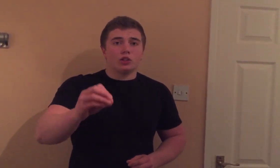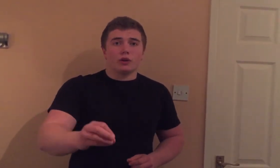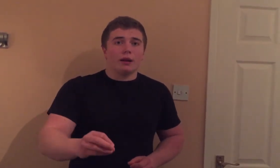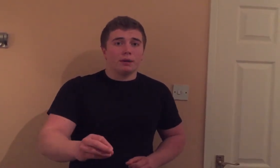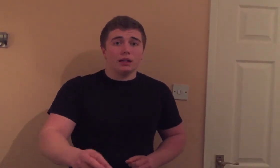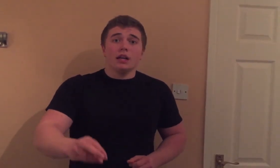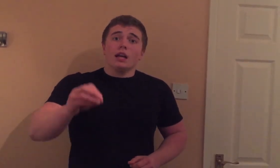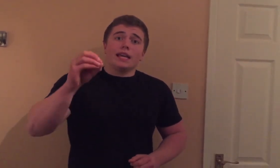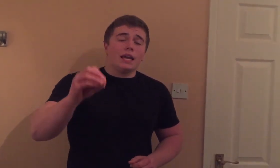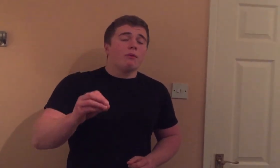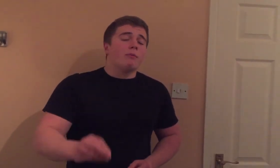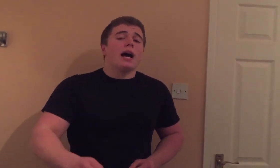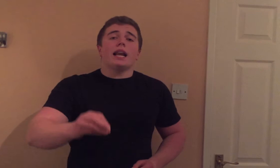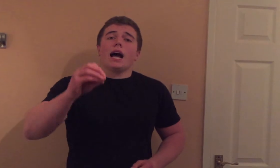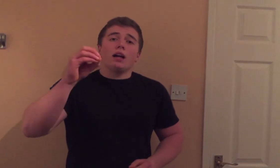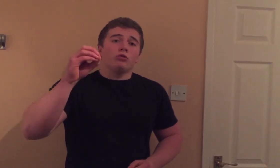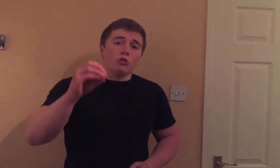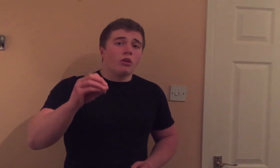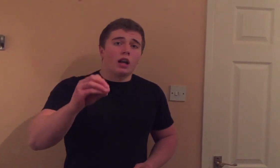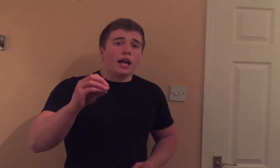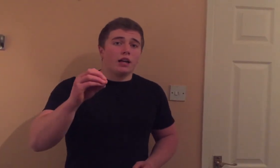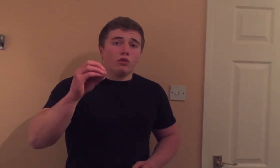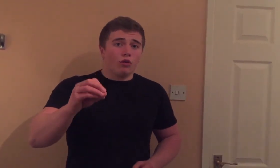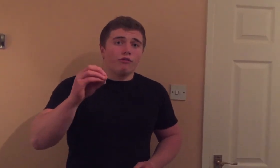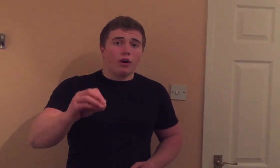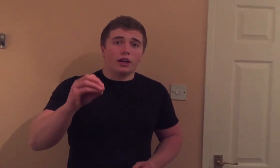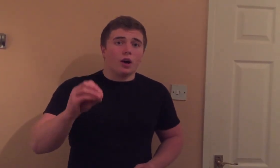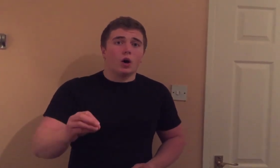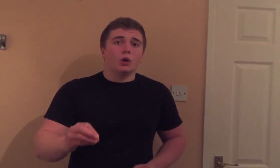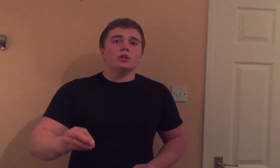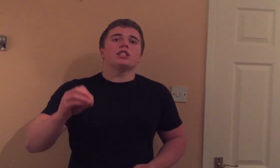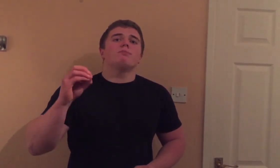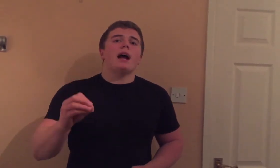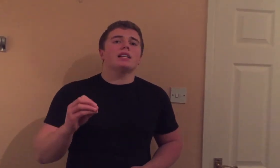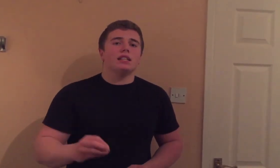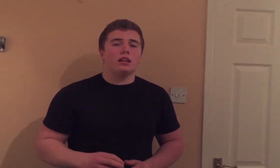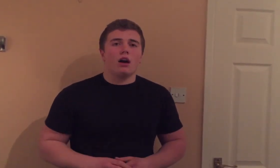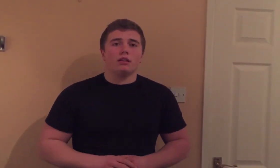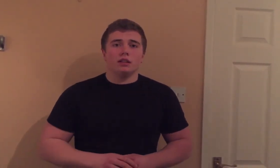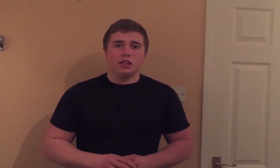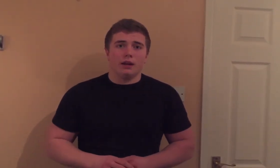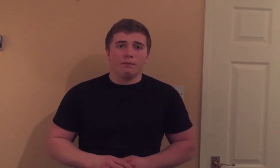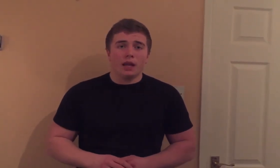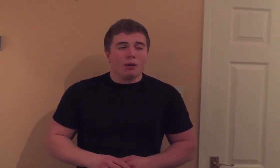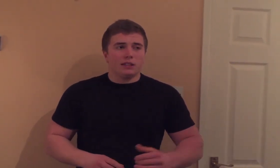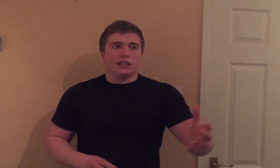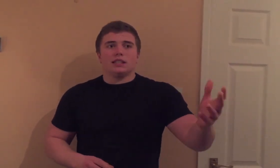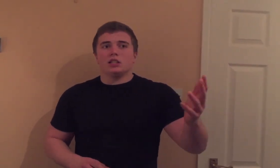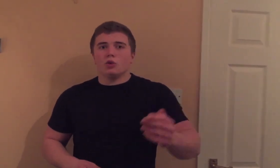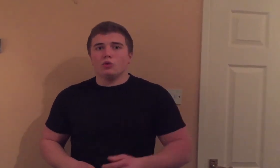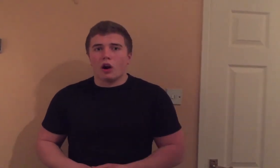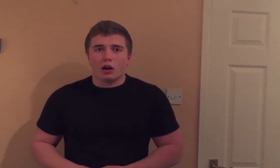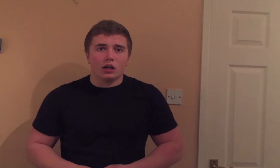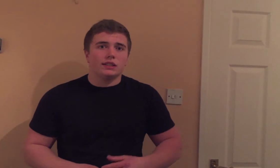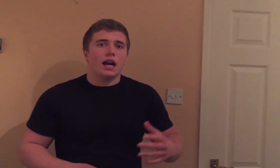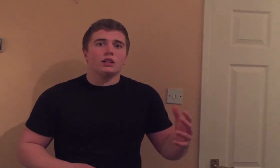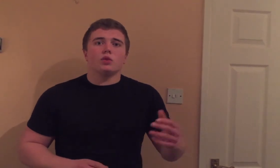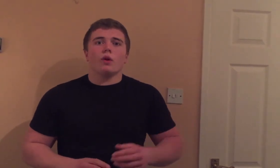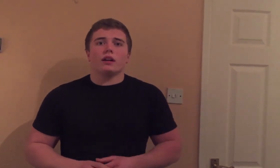the treadmill. Keep in mind, I do not like doing fucking cardio, especially not in the gym. But since it's so dark outside and so wet